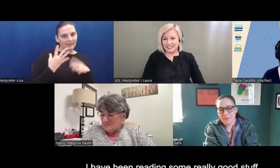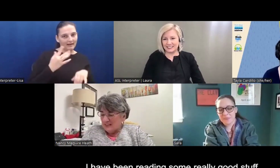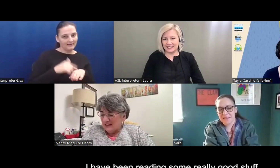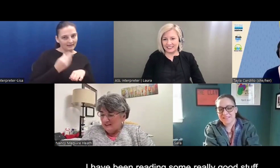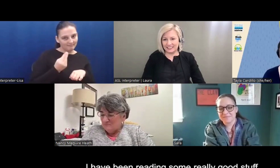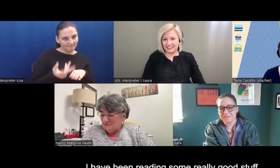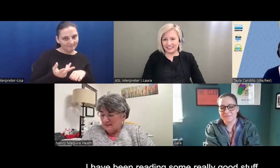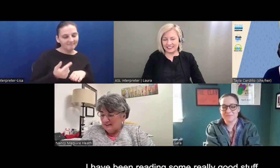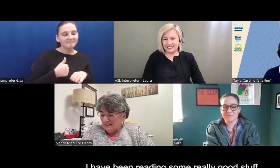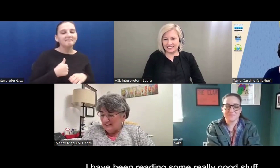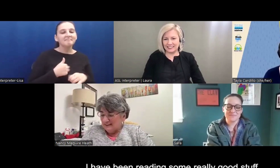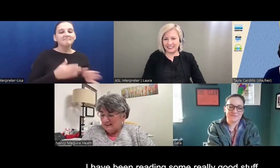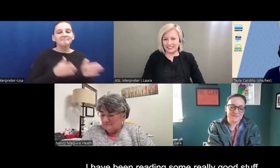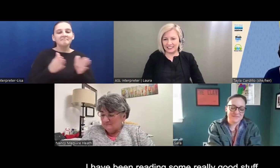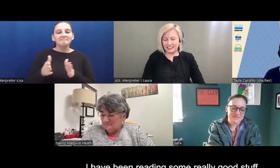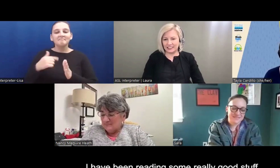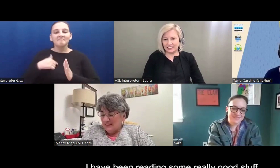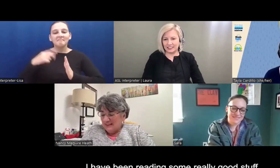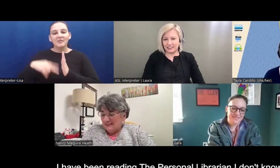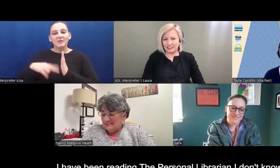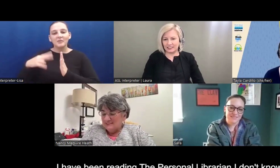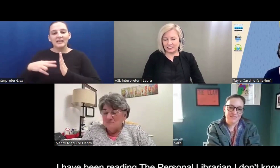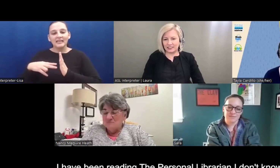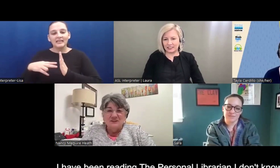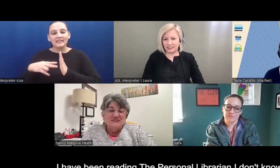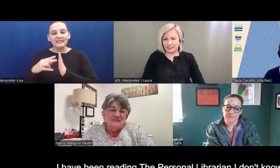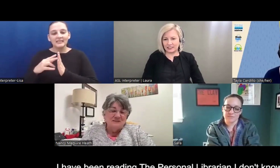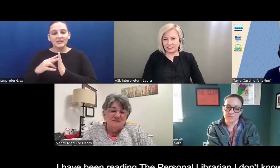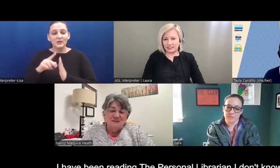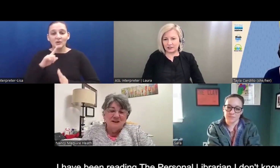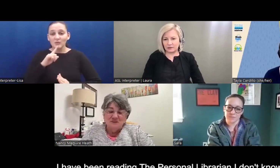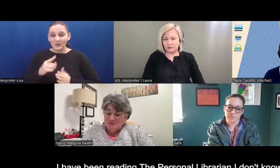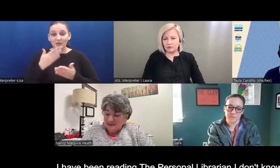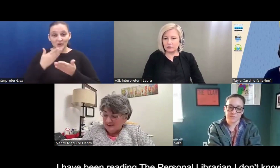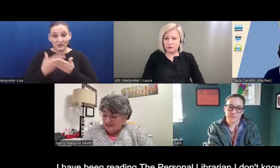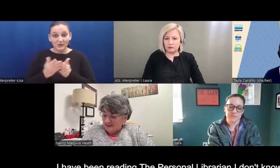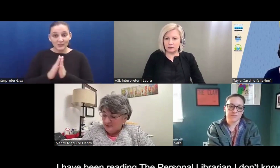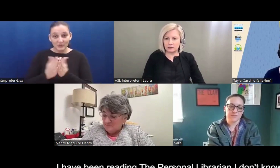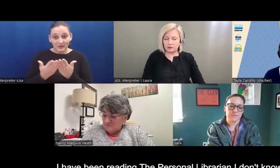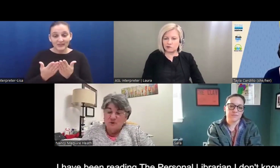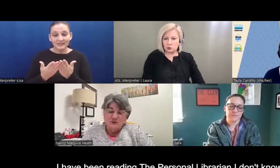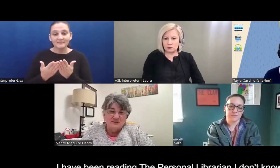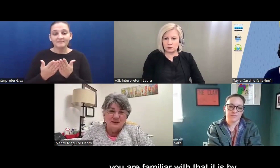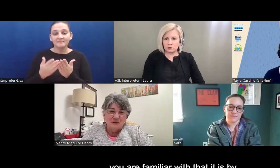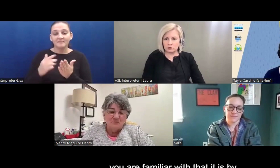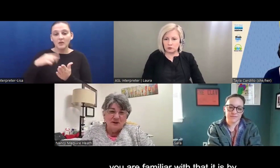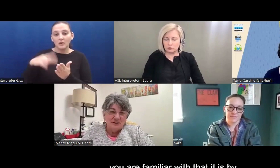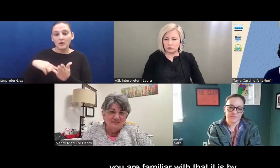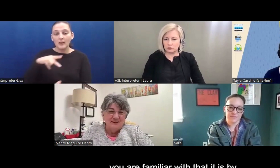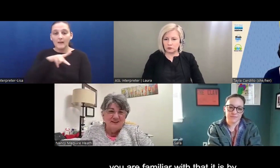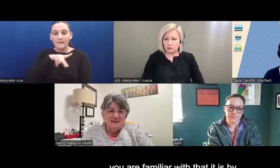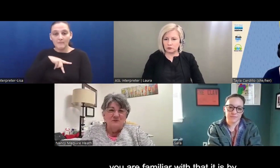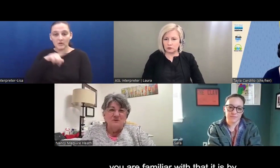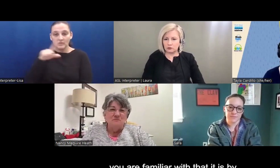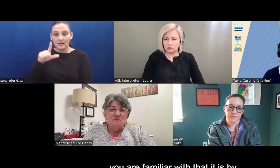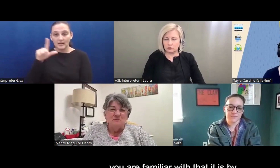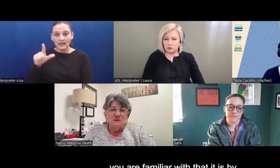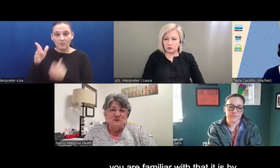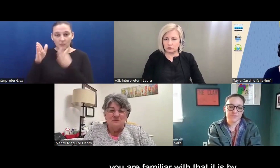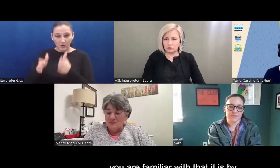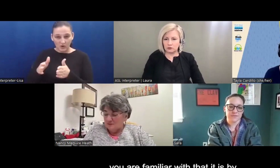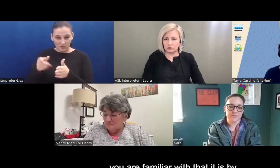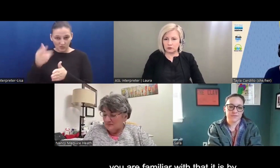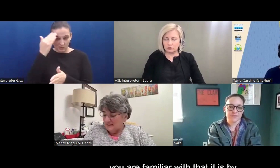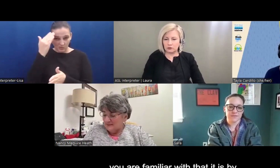I have been reading some really good stuff. I've been reading The Personal Librarian. I don't know if you're